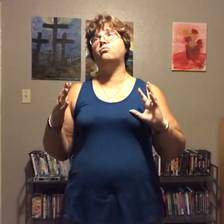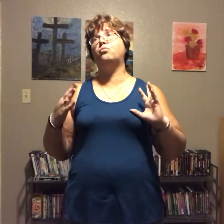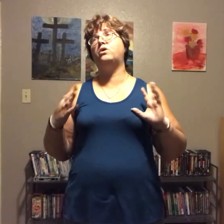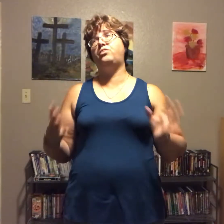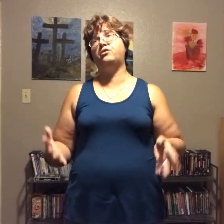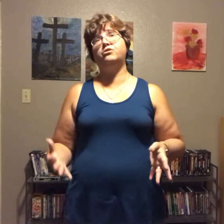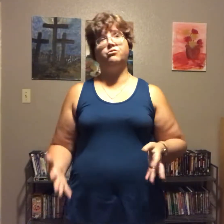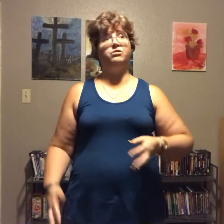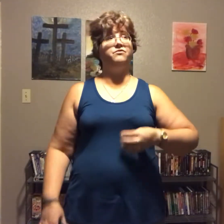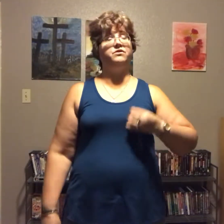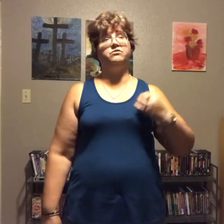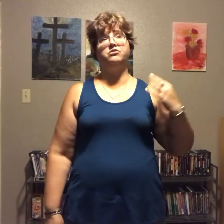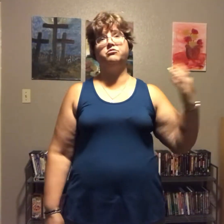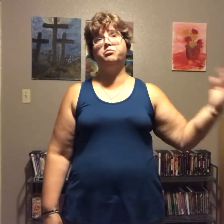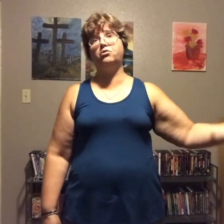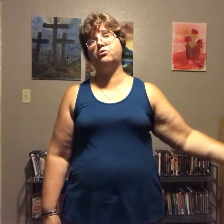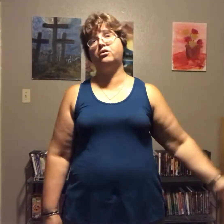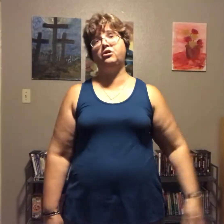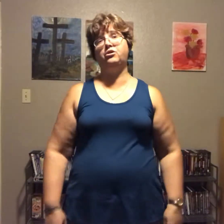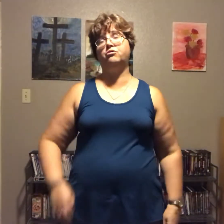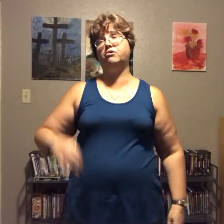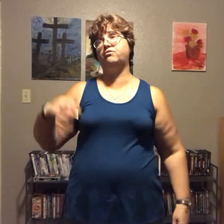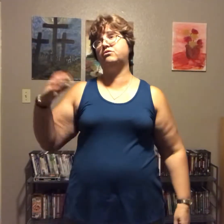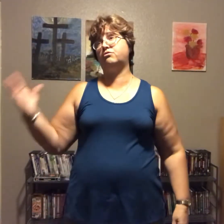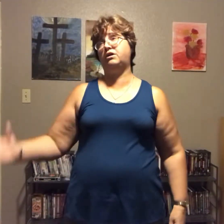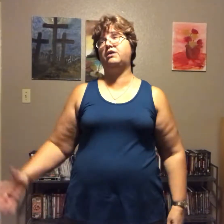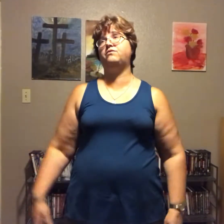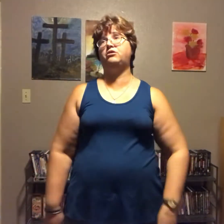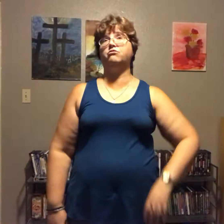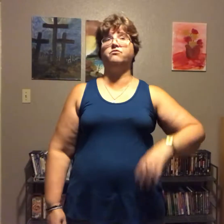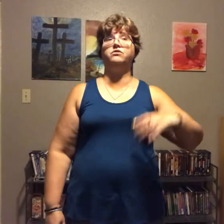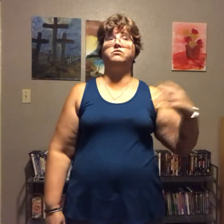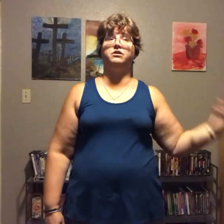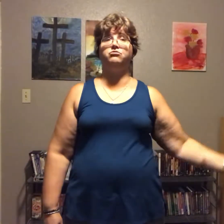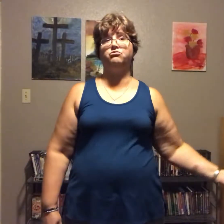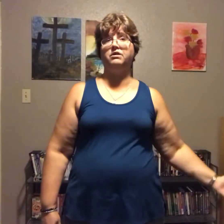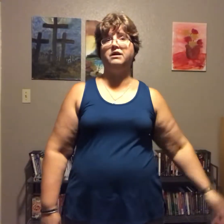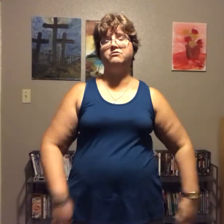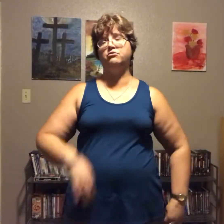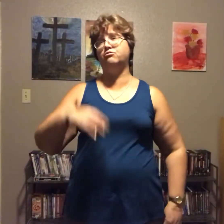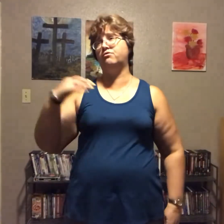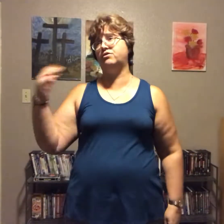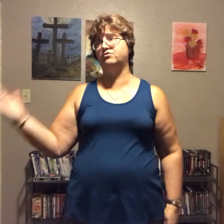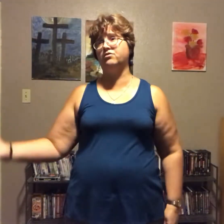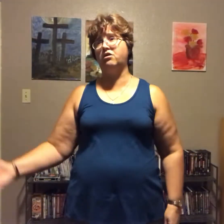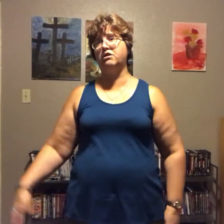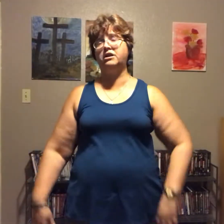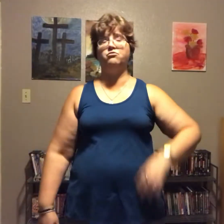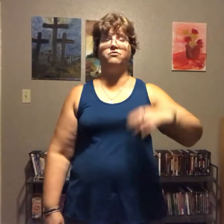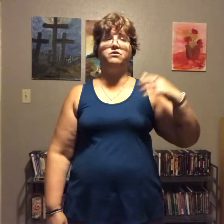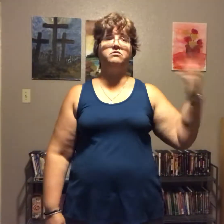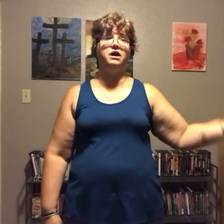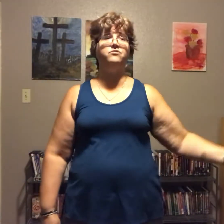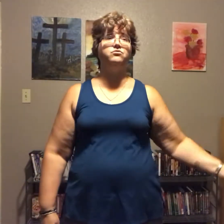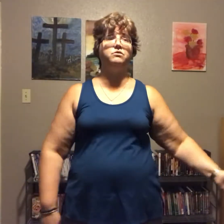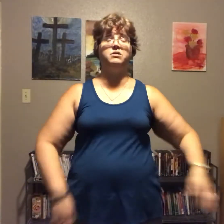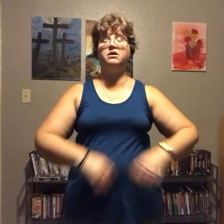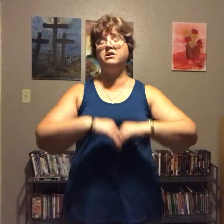what they're doing if it's exploring or if it's crafting or if it's exercising or if it's vlogging or if it's live streaming it